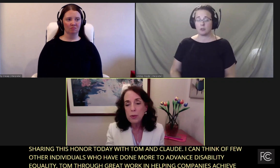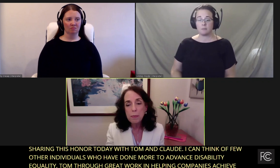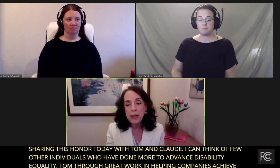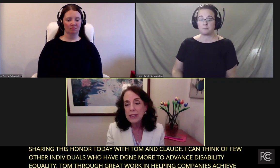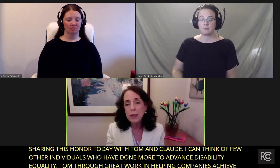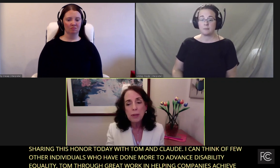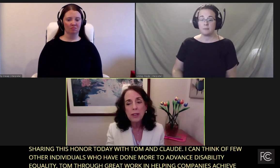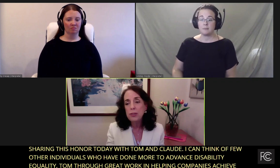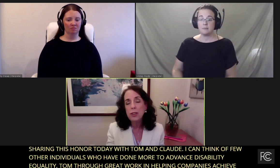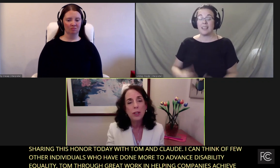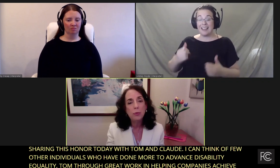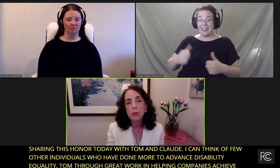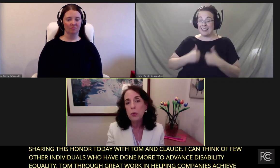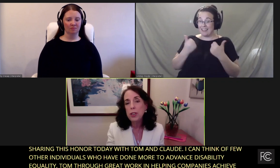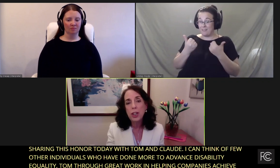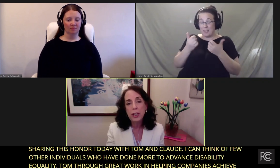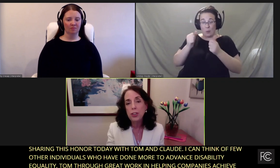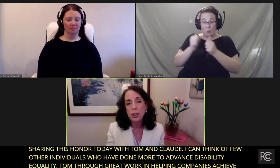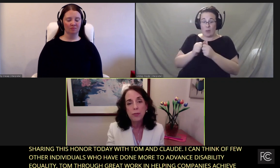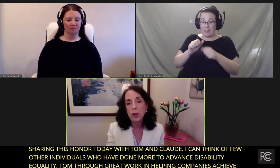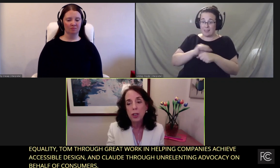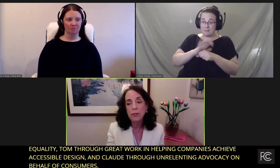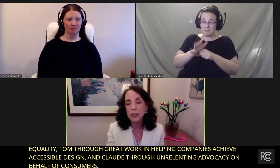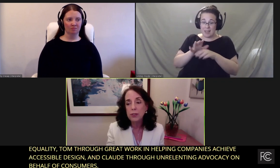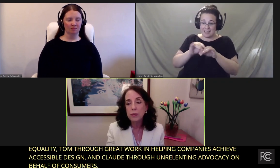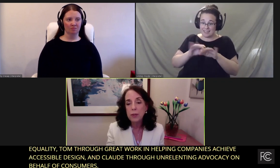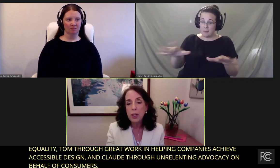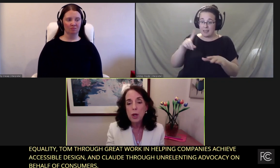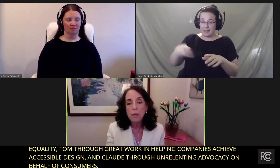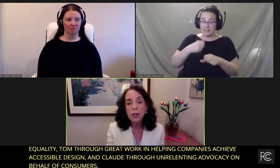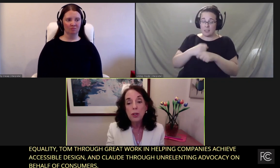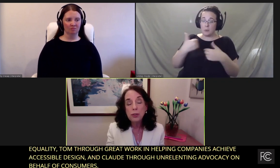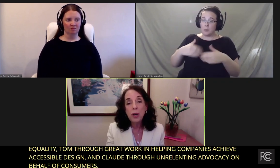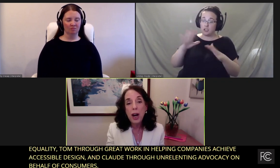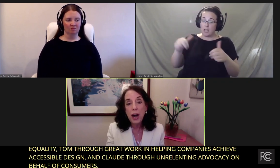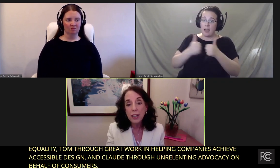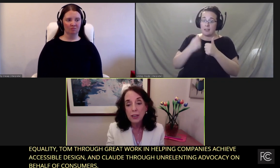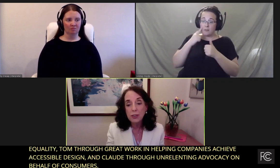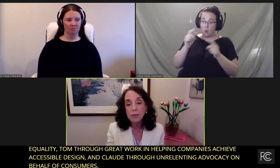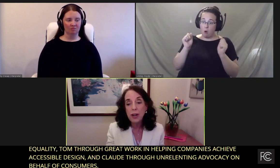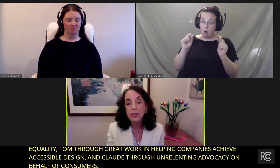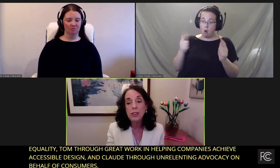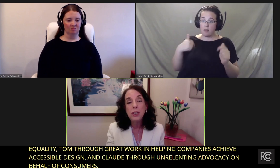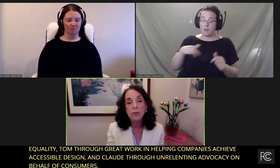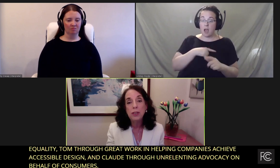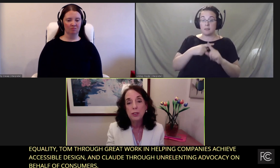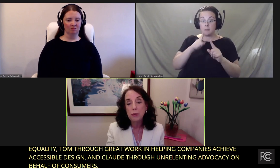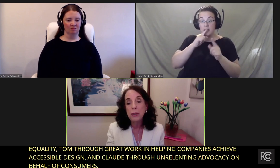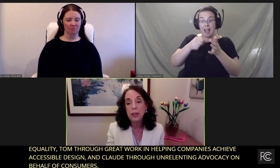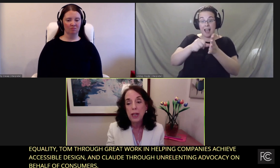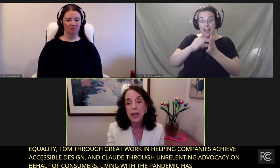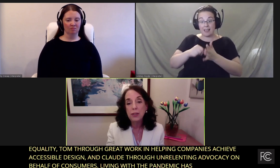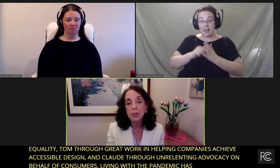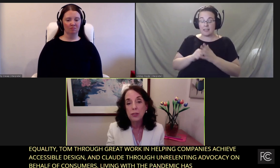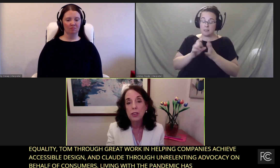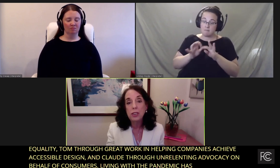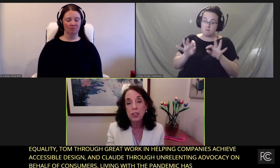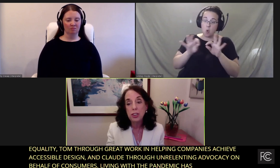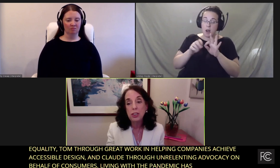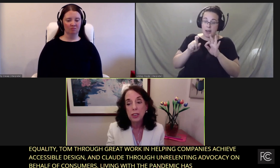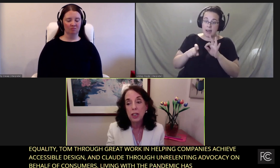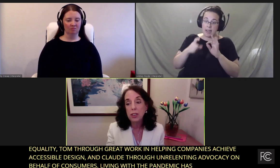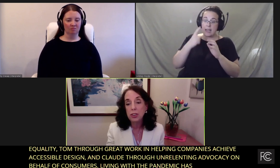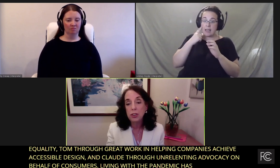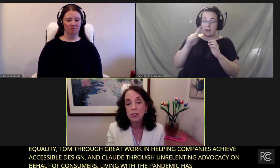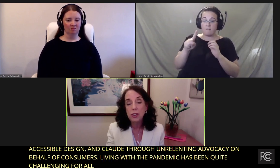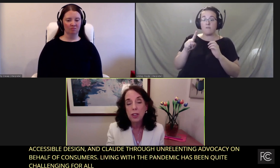Living with the pandemic this year has been quite challenging for all of us, but it also highlights the vital need for disability access to